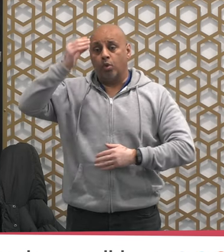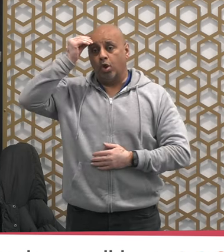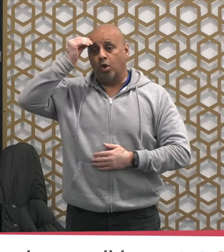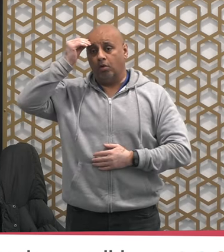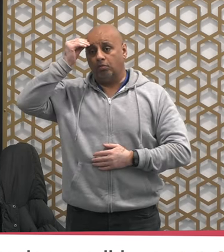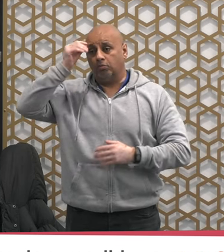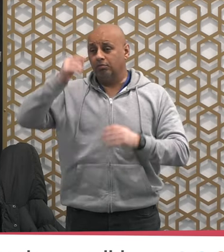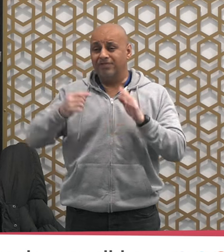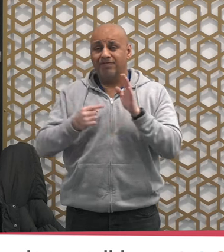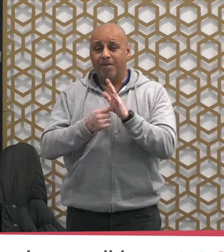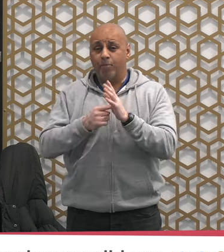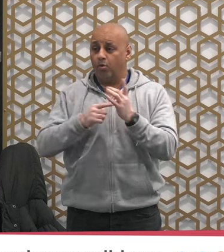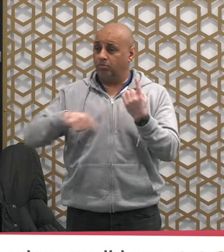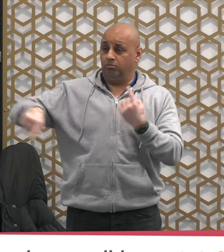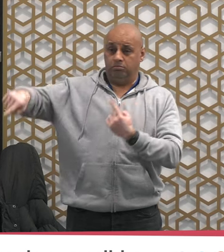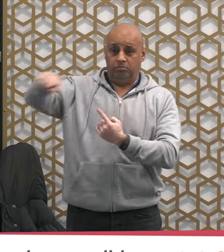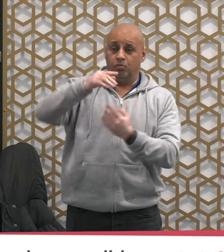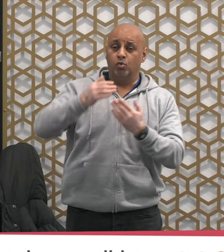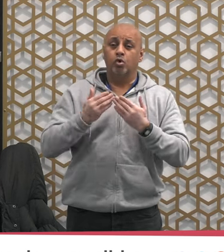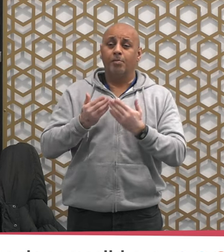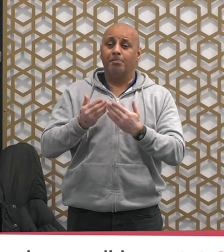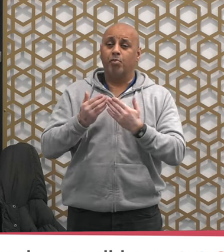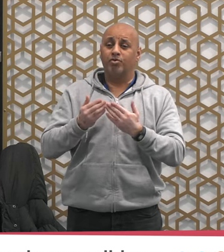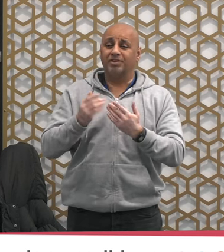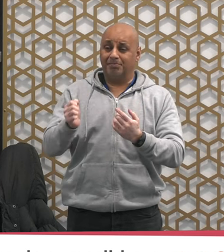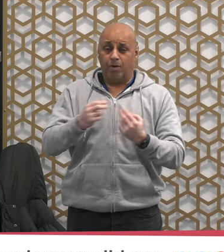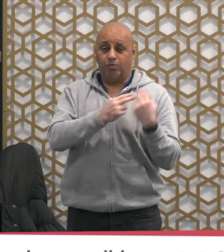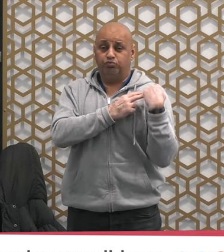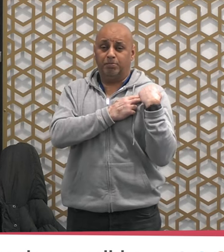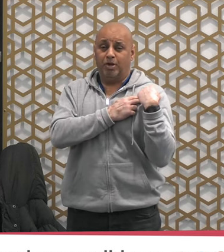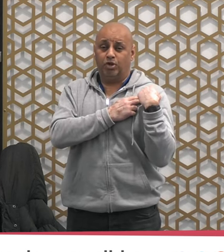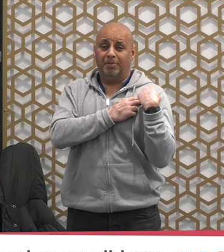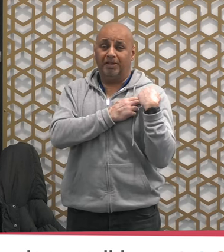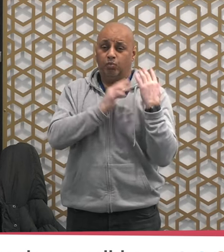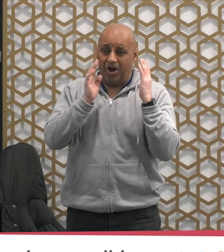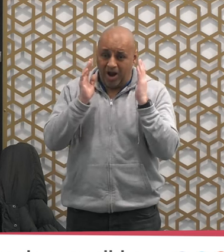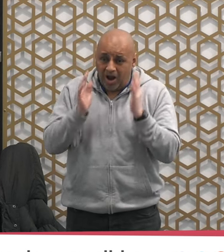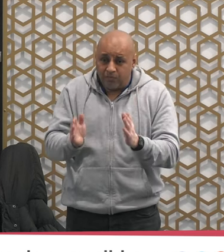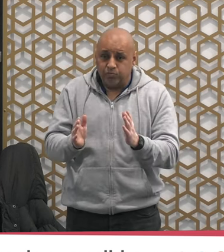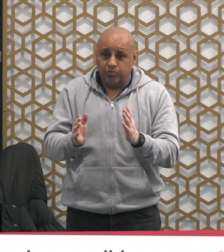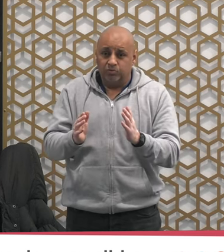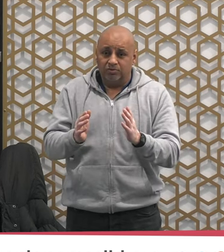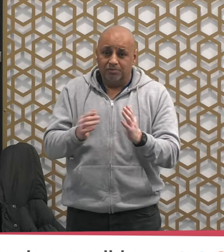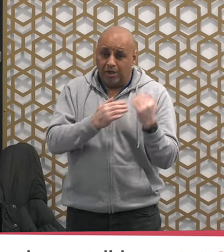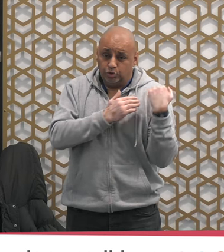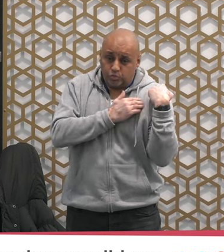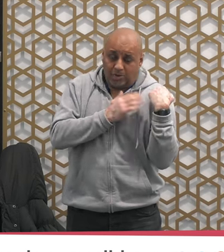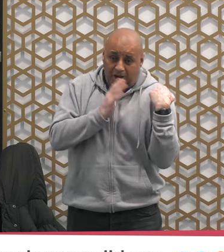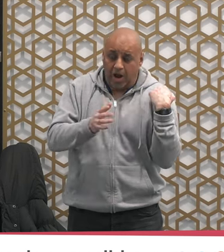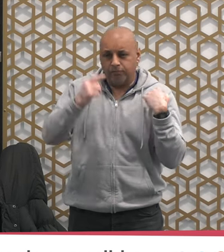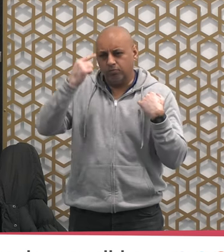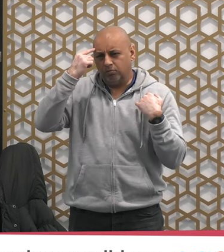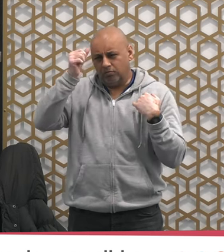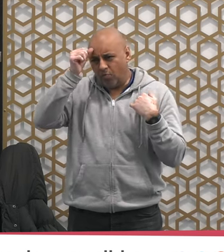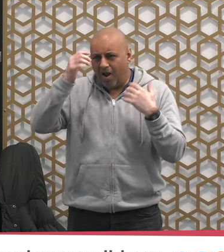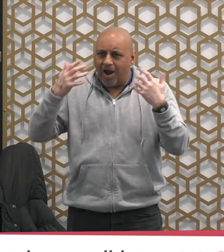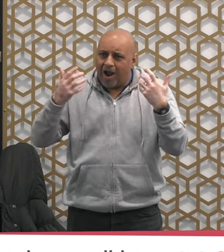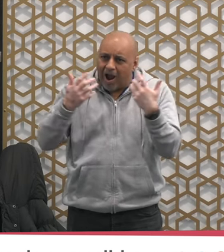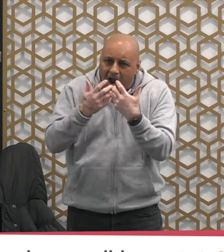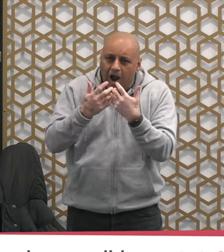core responsibility that we are fully aware of how to worship Allah dul jalal ikram starting from